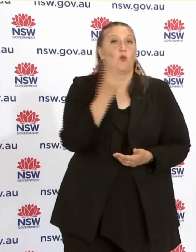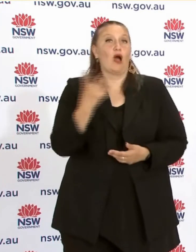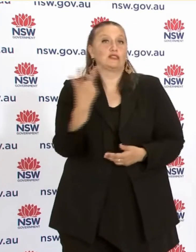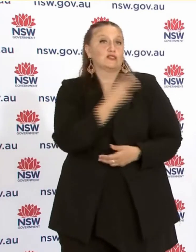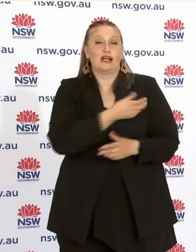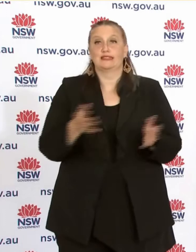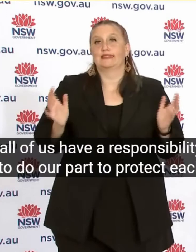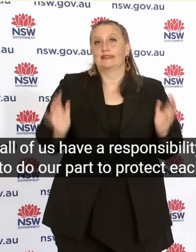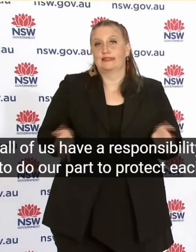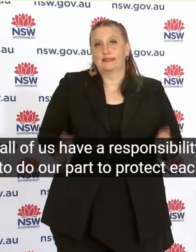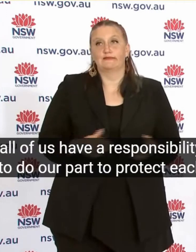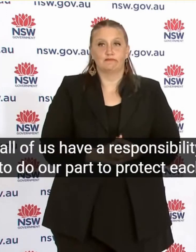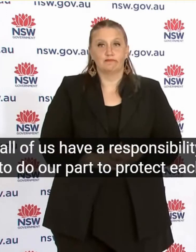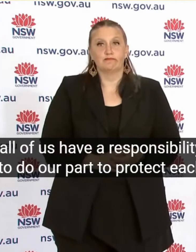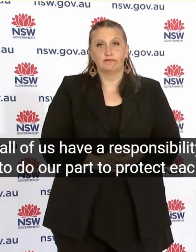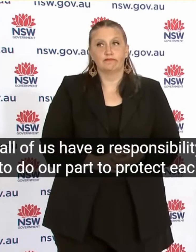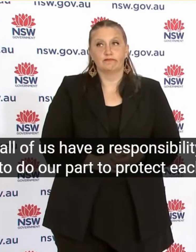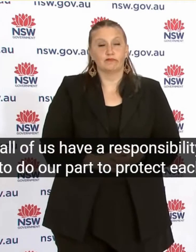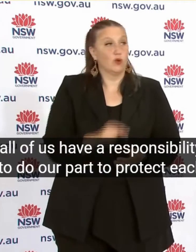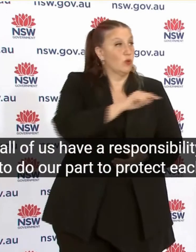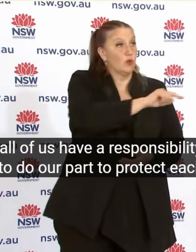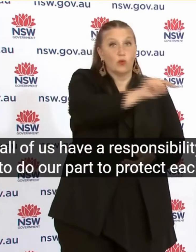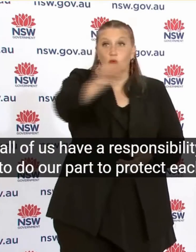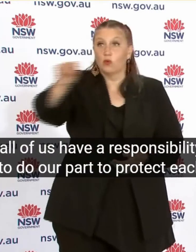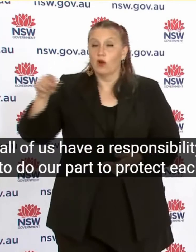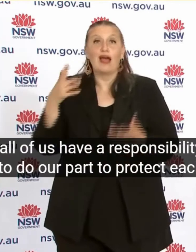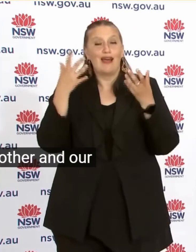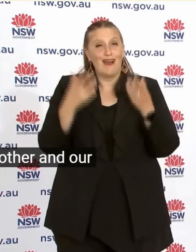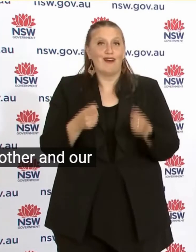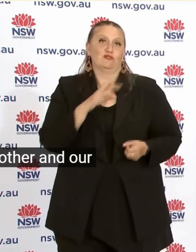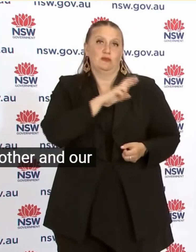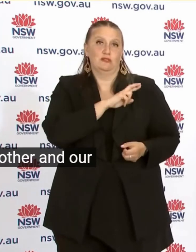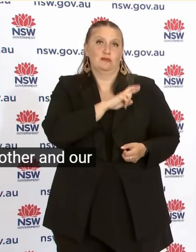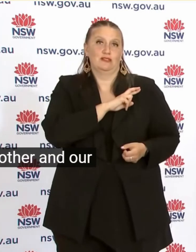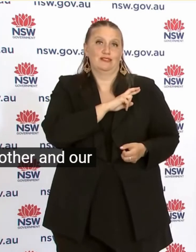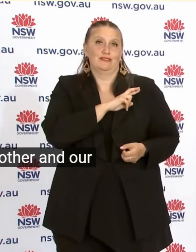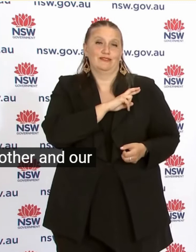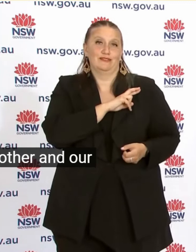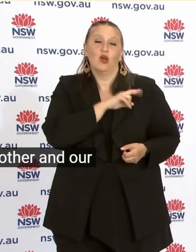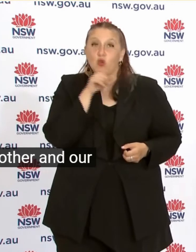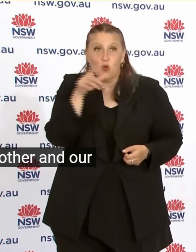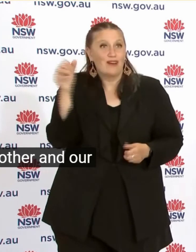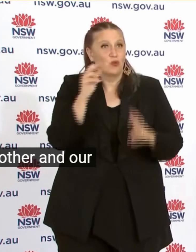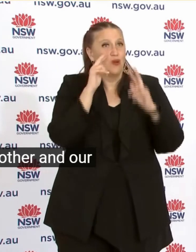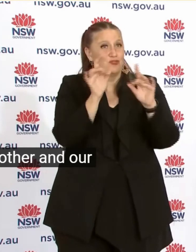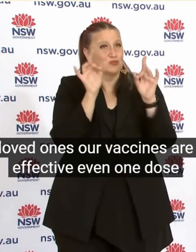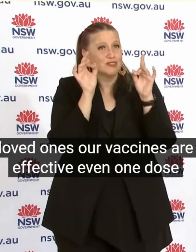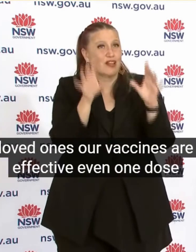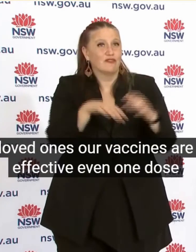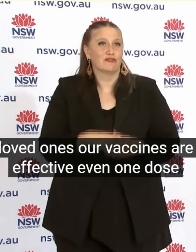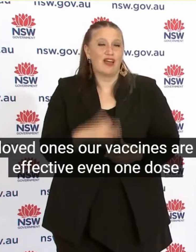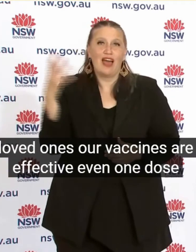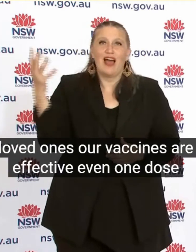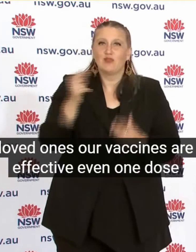All of us Have a responsibility To do our part To protect each other And our loved ones Our vaccines vaccines